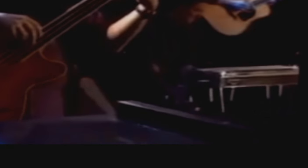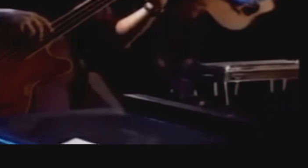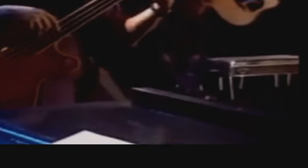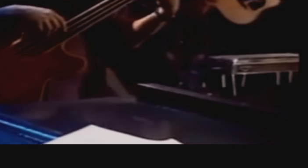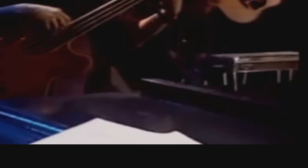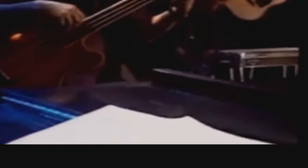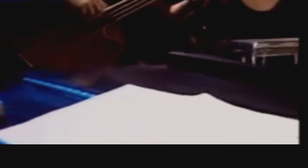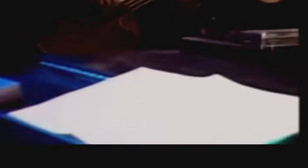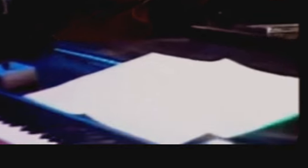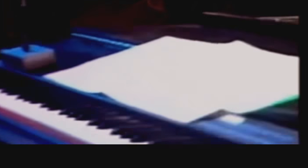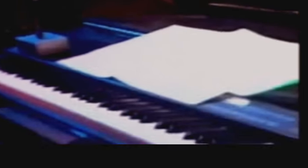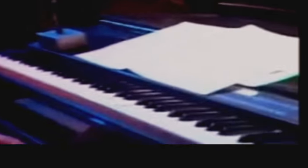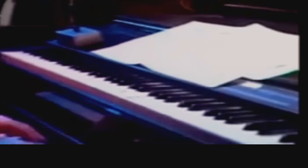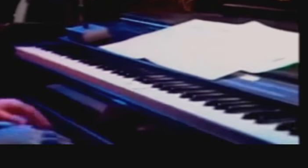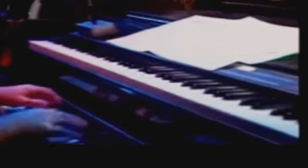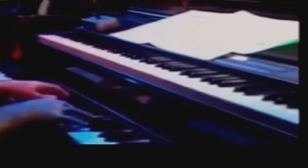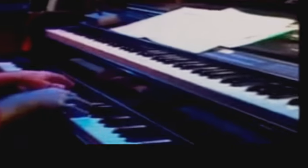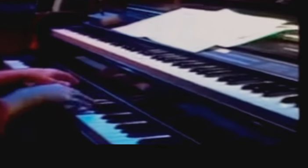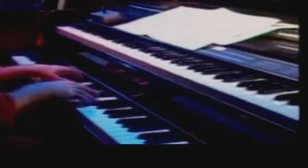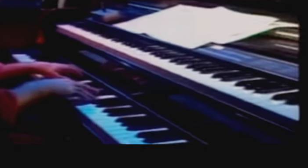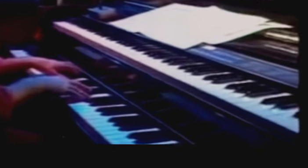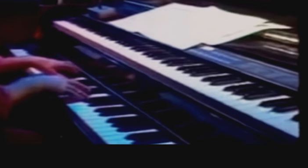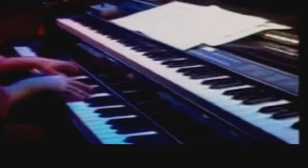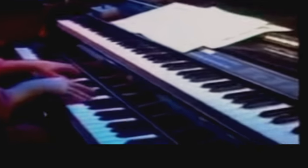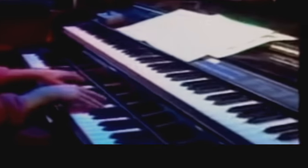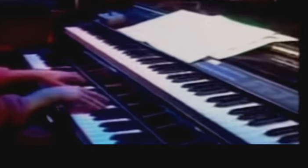can't you see